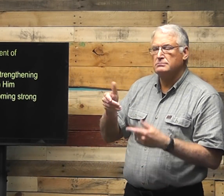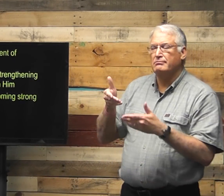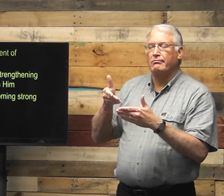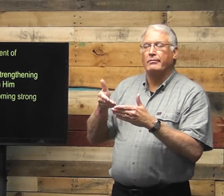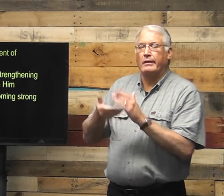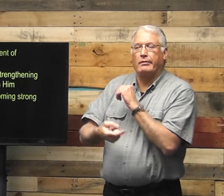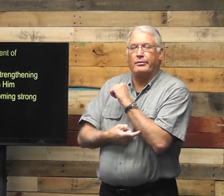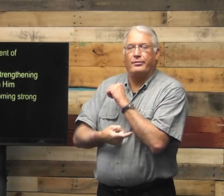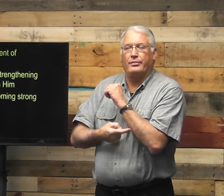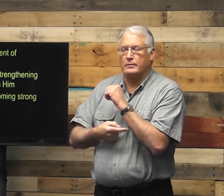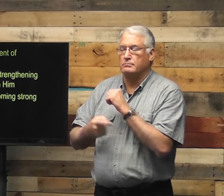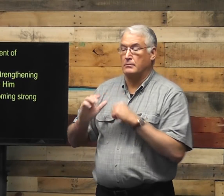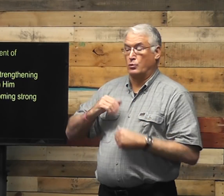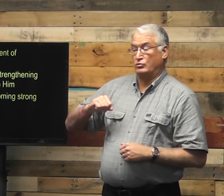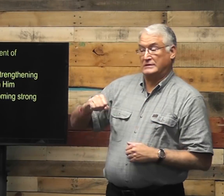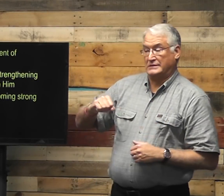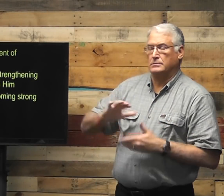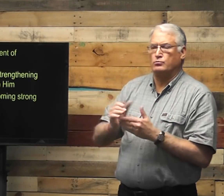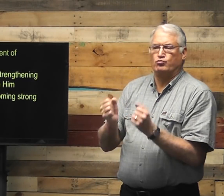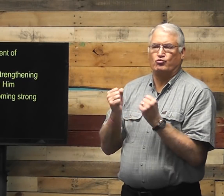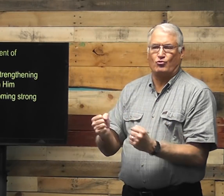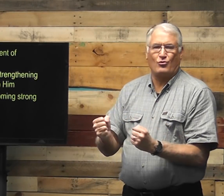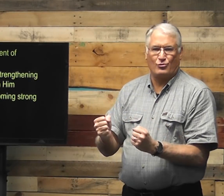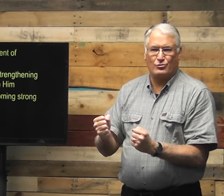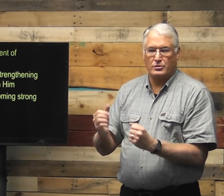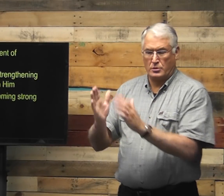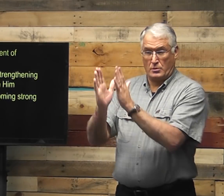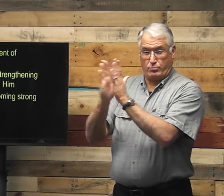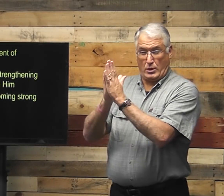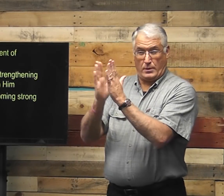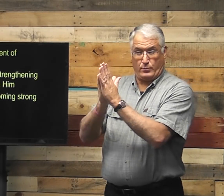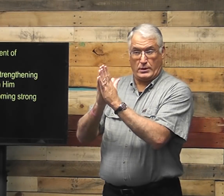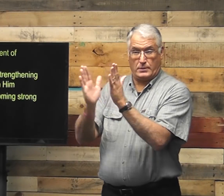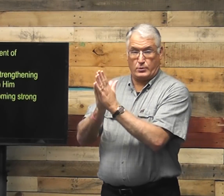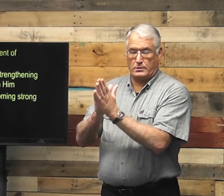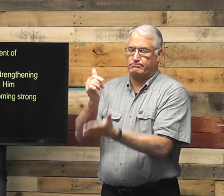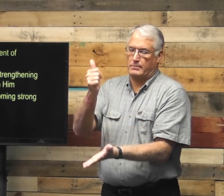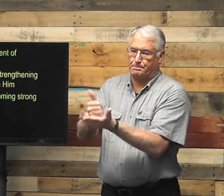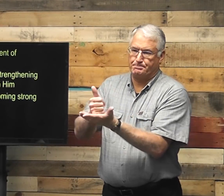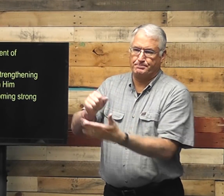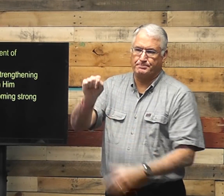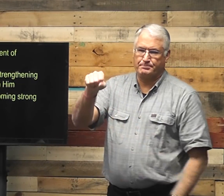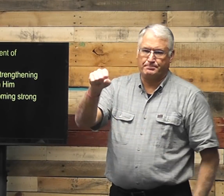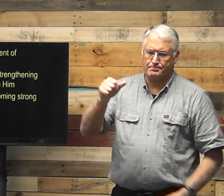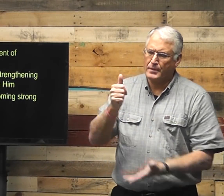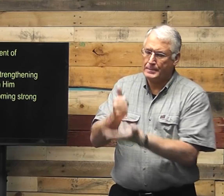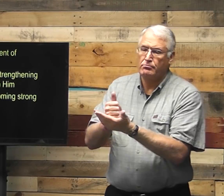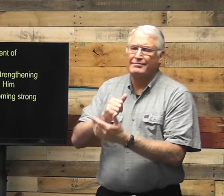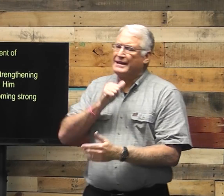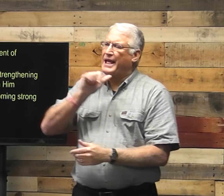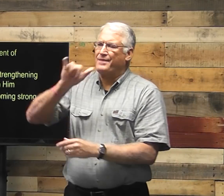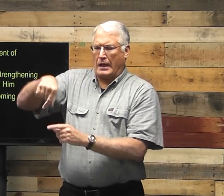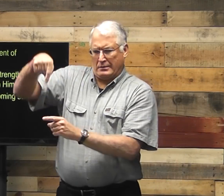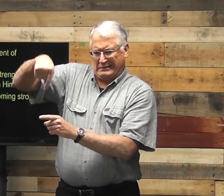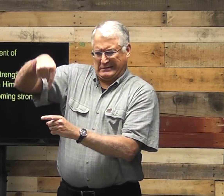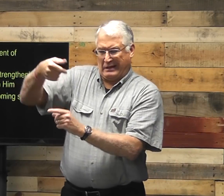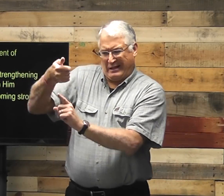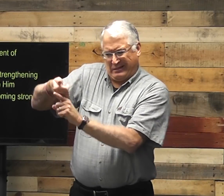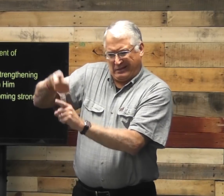you know, our resistance to temptation becomes stronger when we